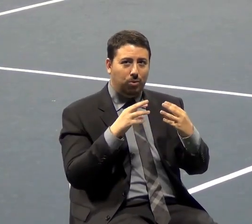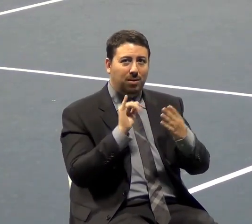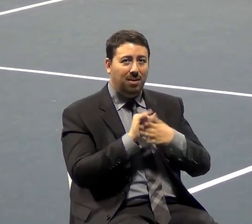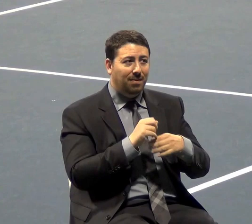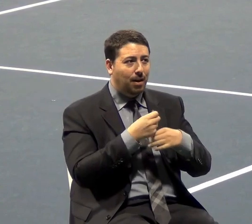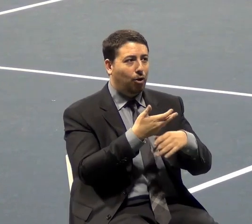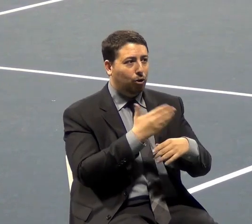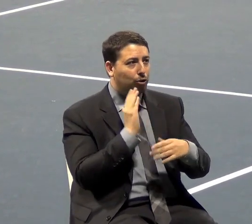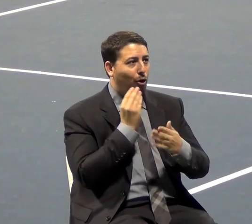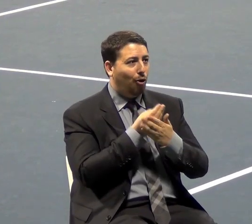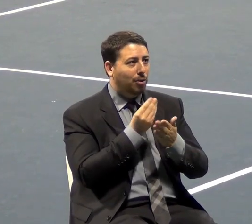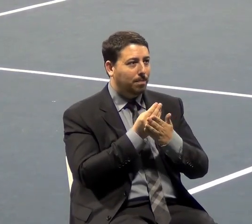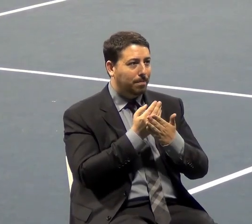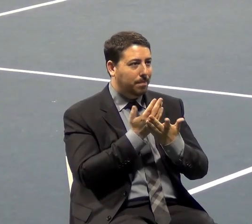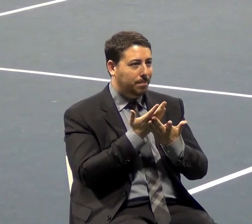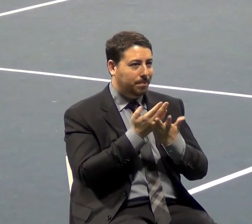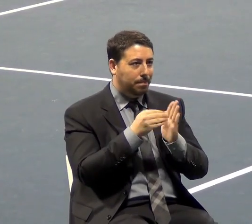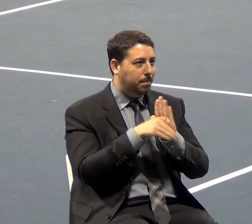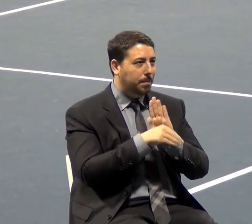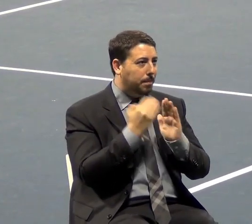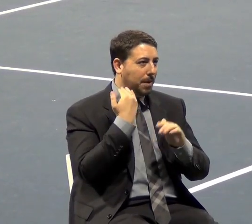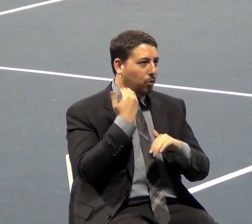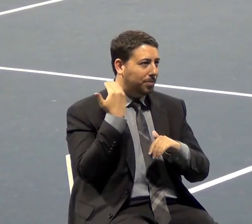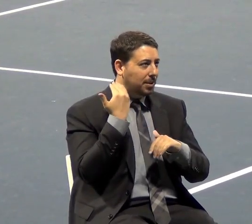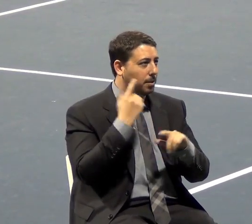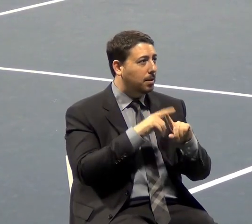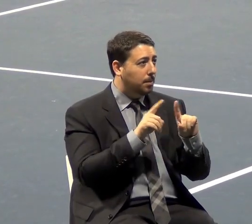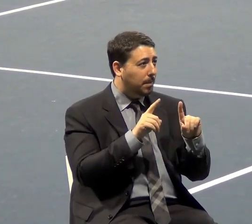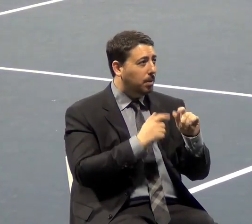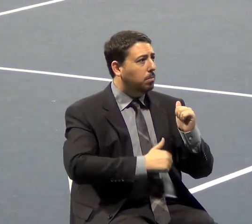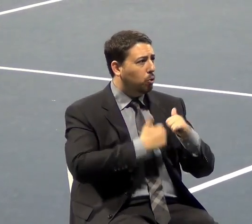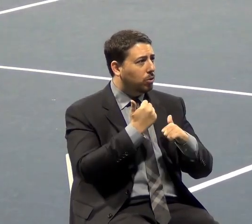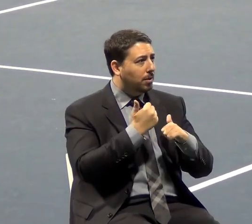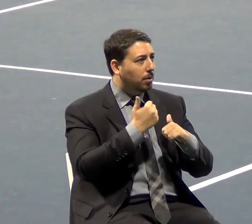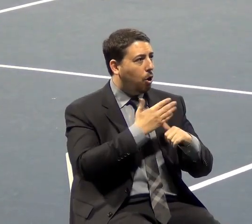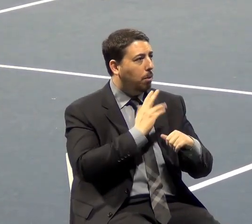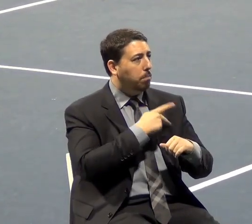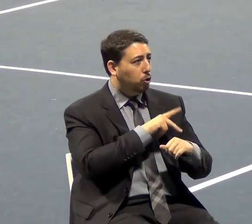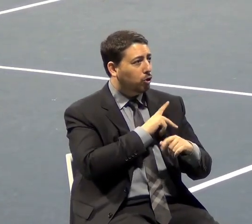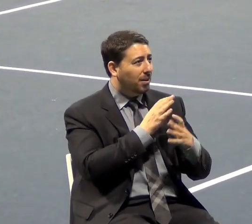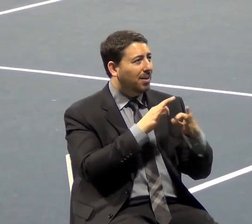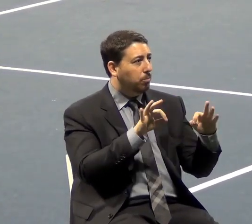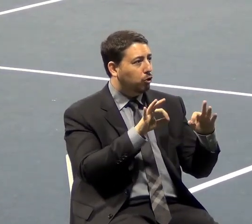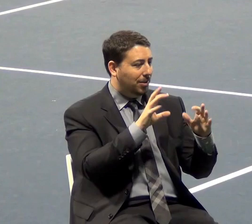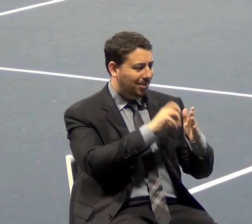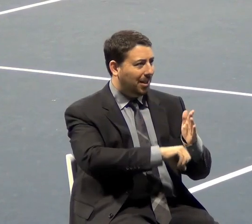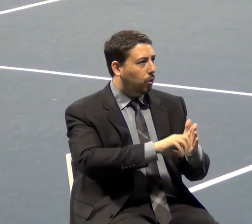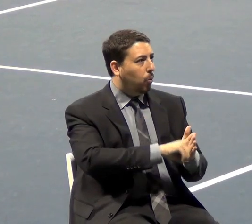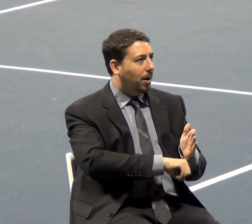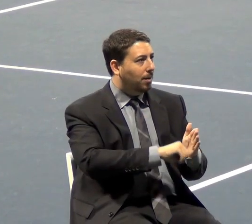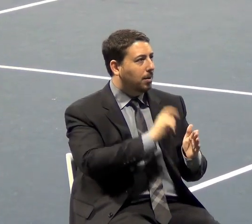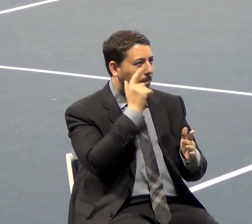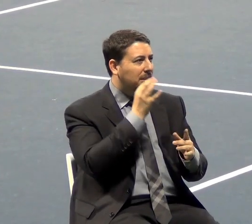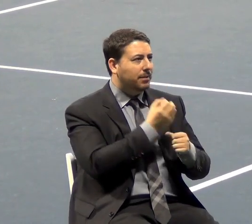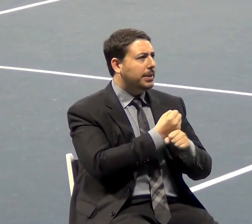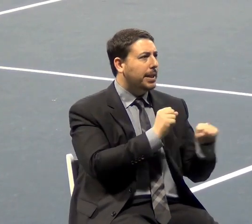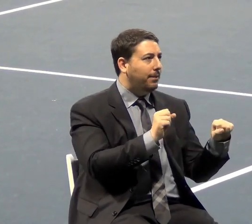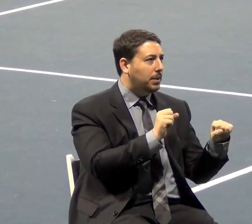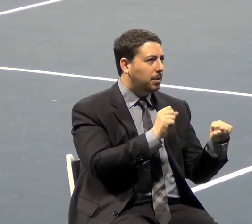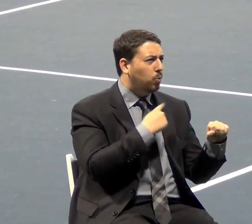But most of all, it's this undermining of personal liberty in the name of safety. And we were warned about this. We